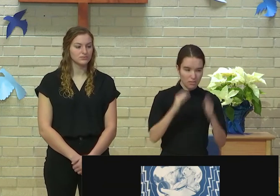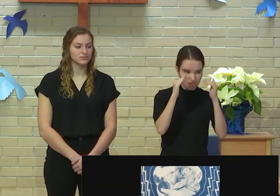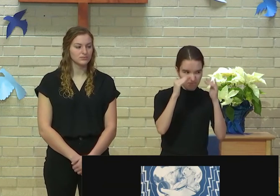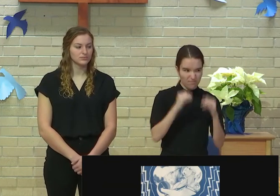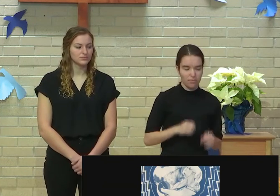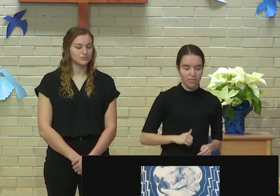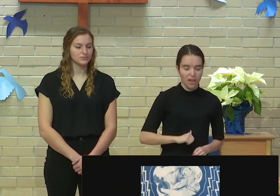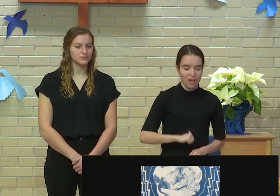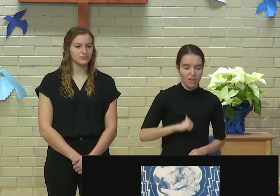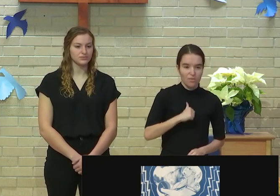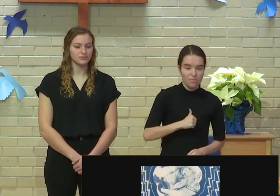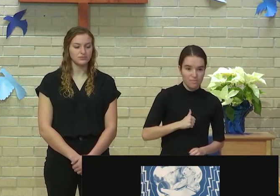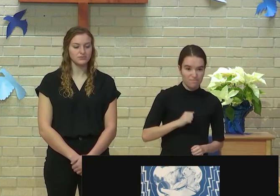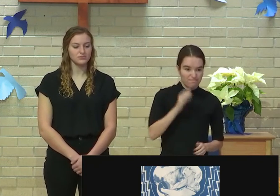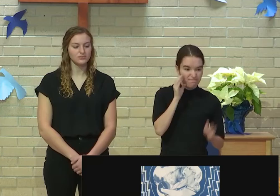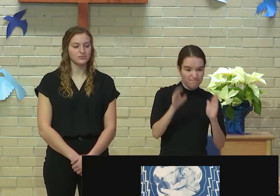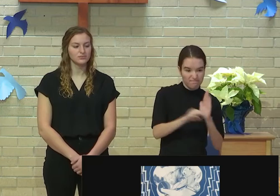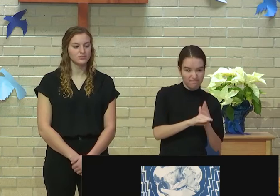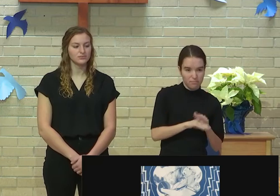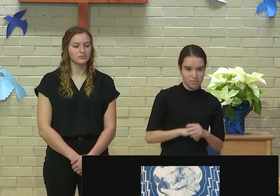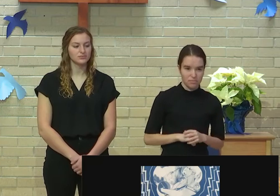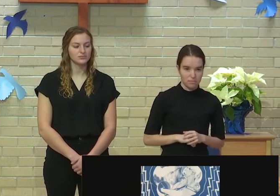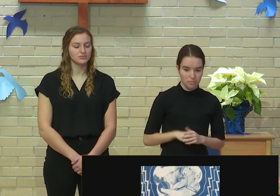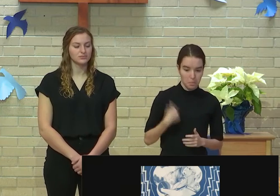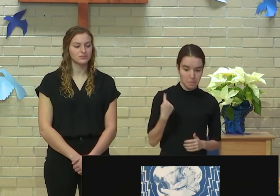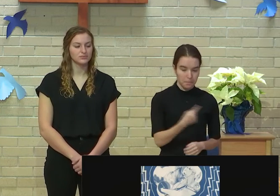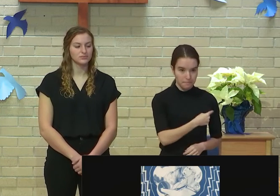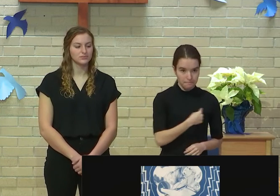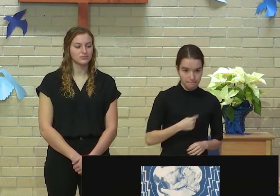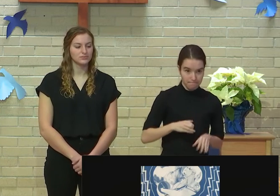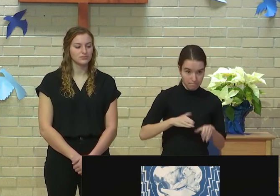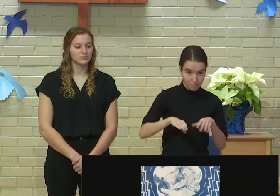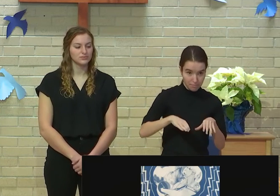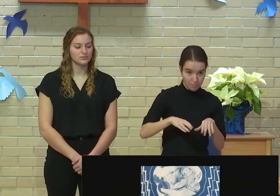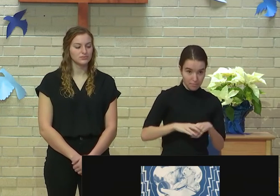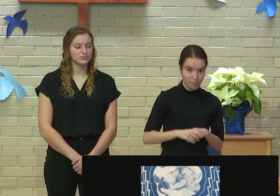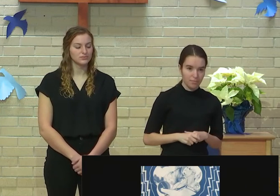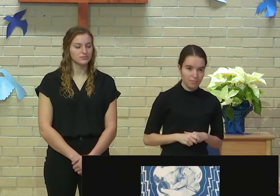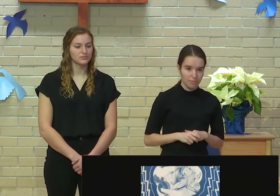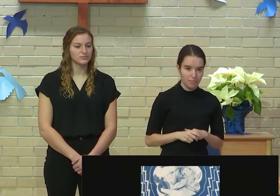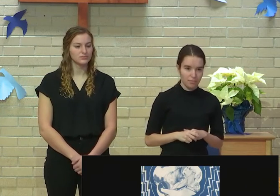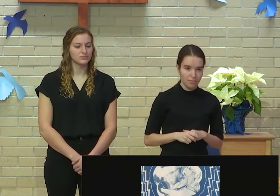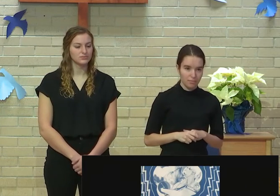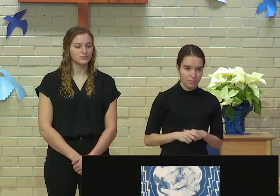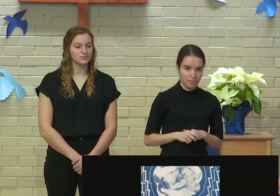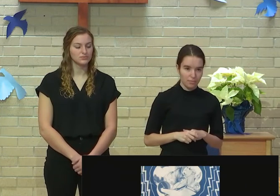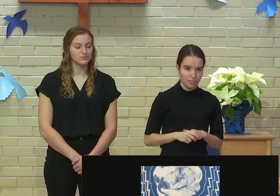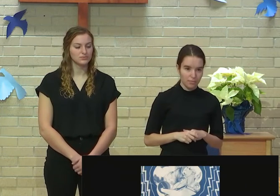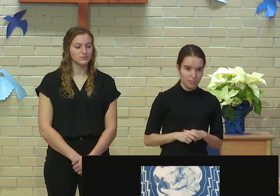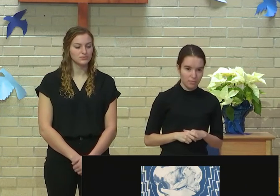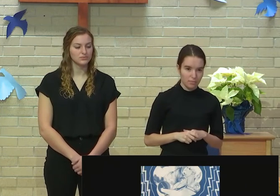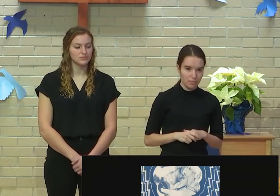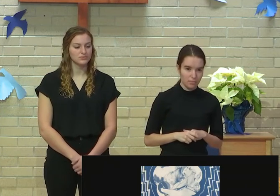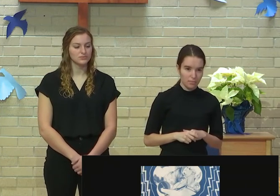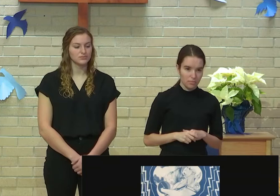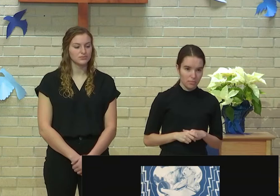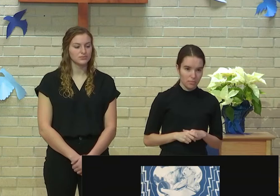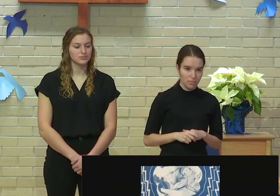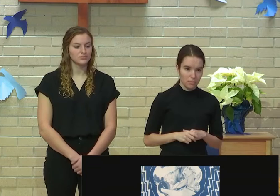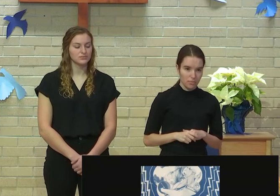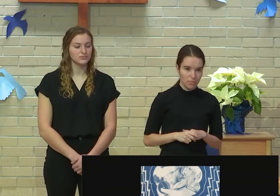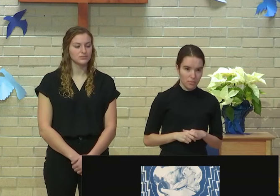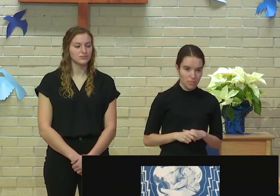and what humans can do in that we are able to grow from our